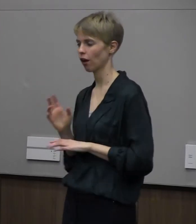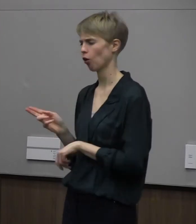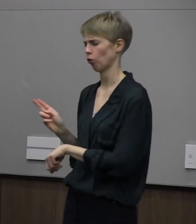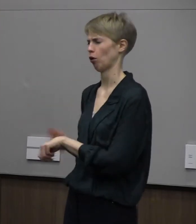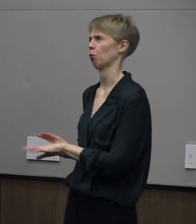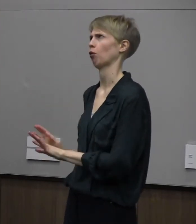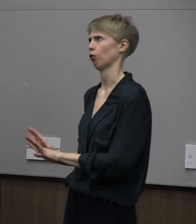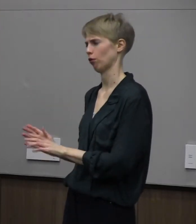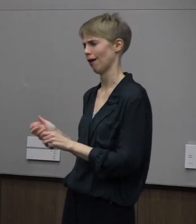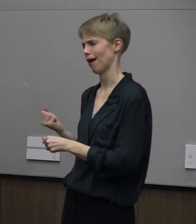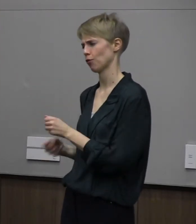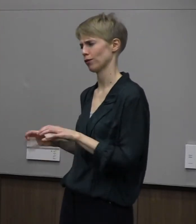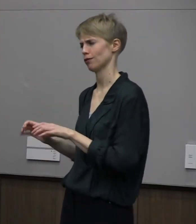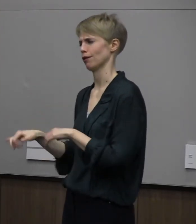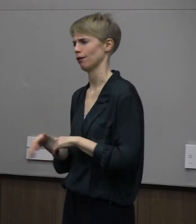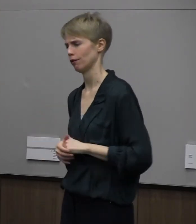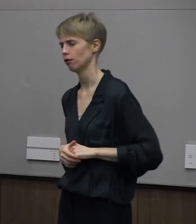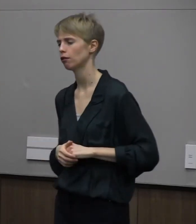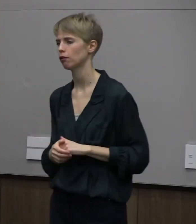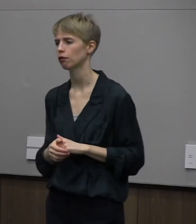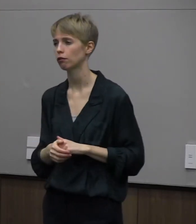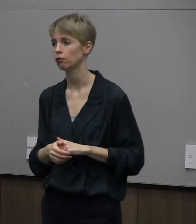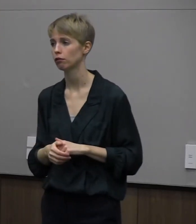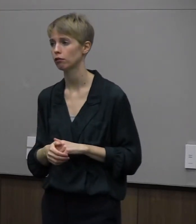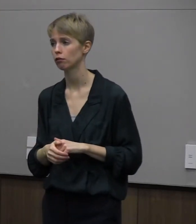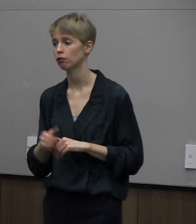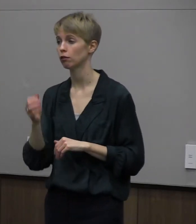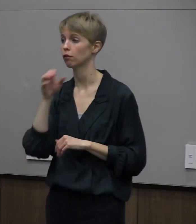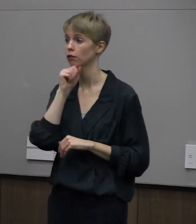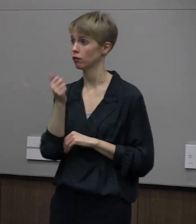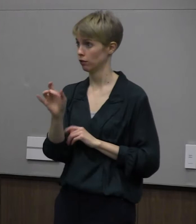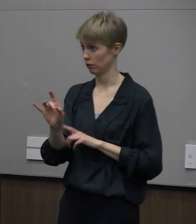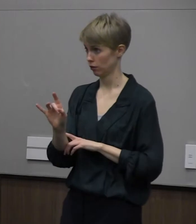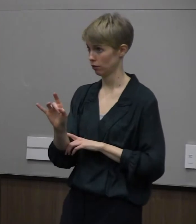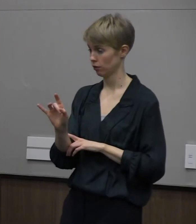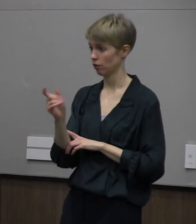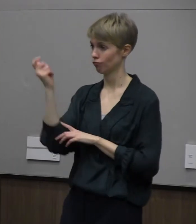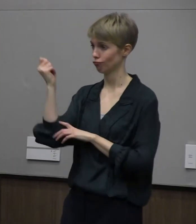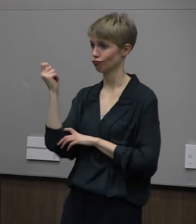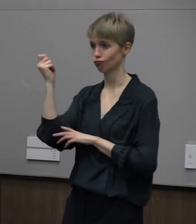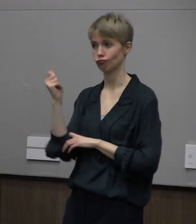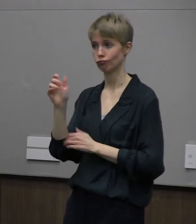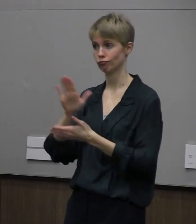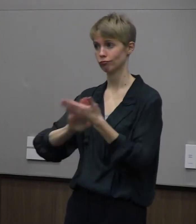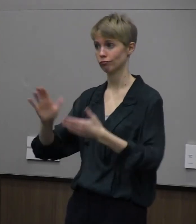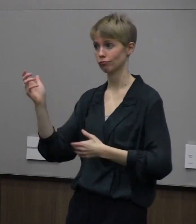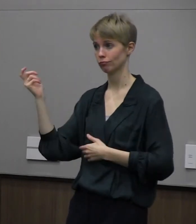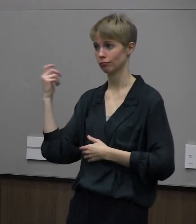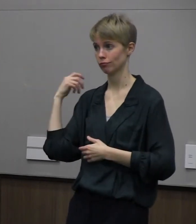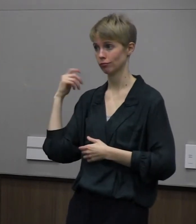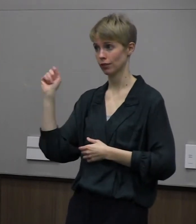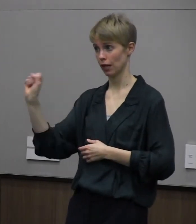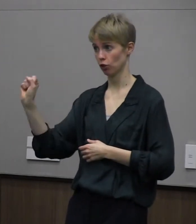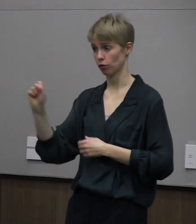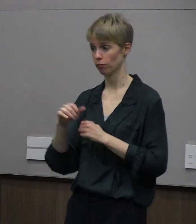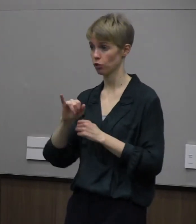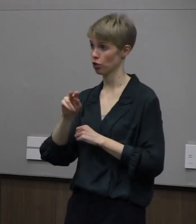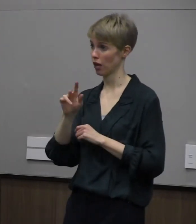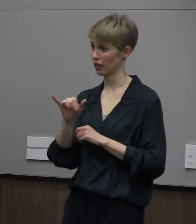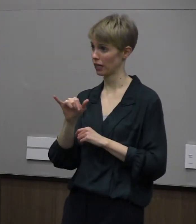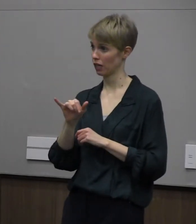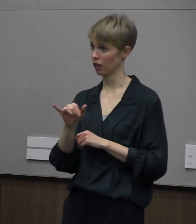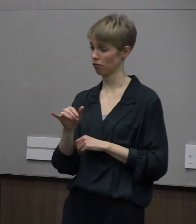does it. When he was 18, Johnny and a neighbor applied for a college scholarship. Johnny was a marginal student,